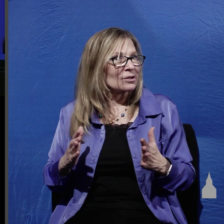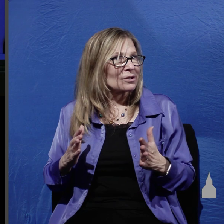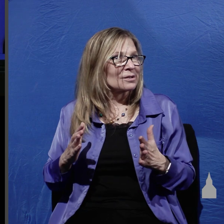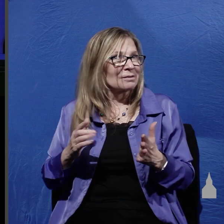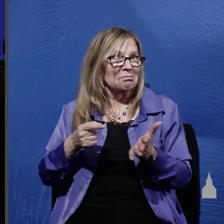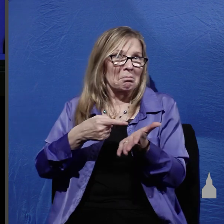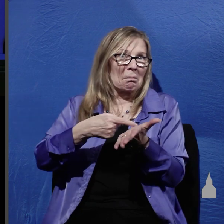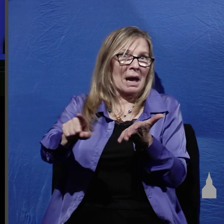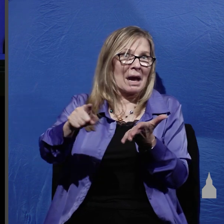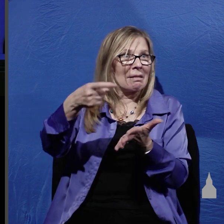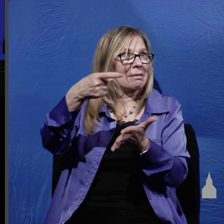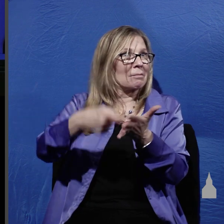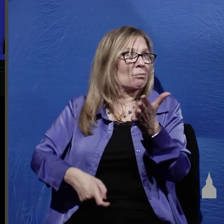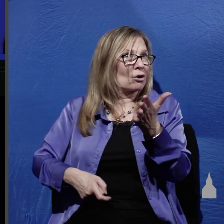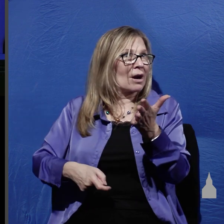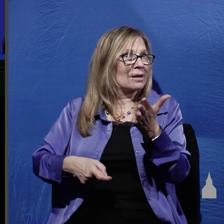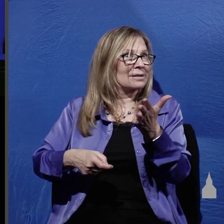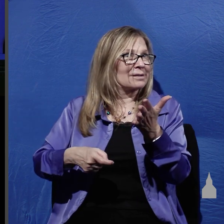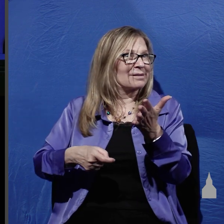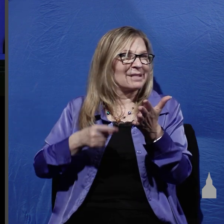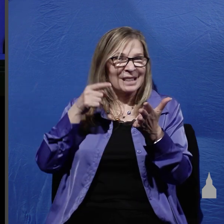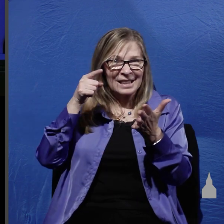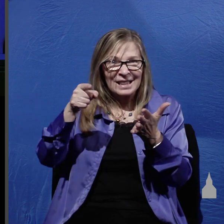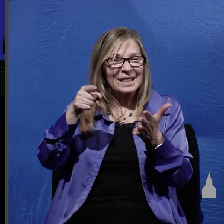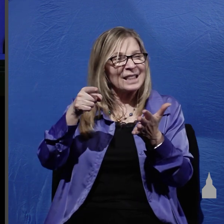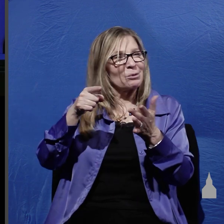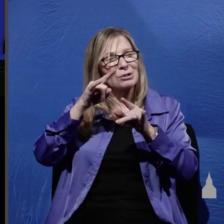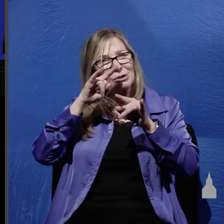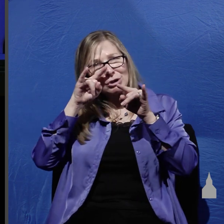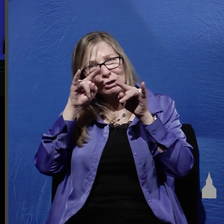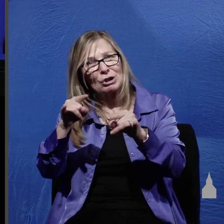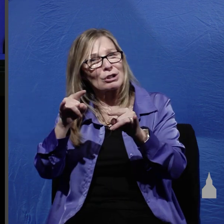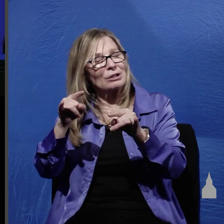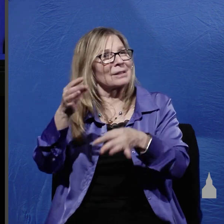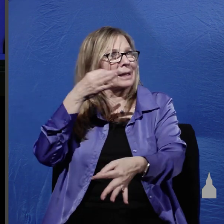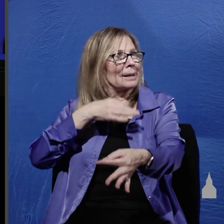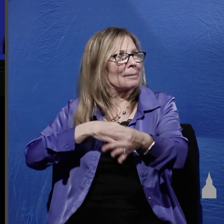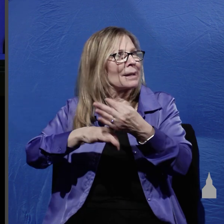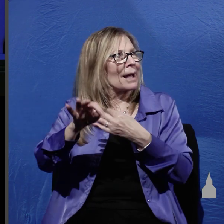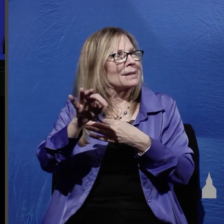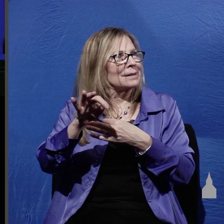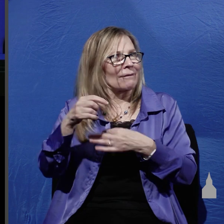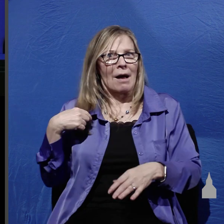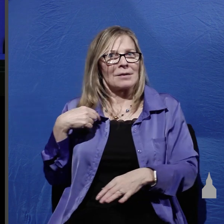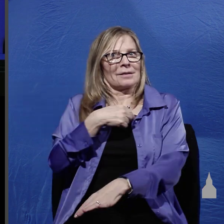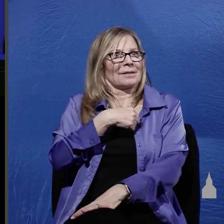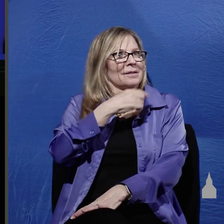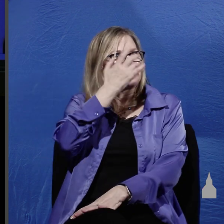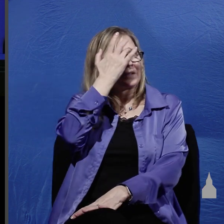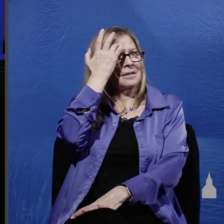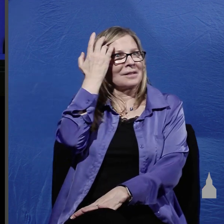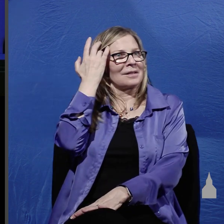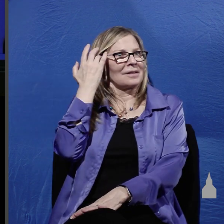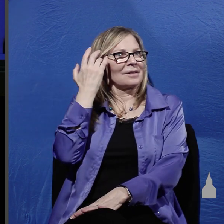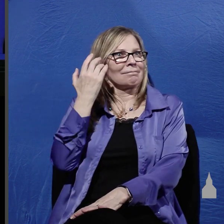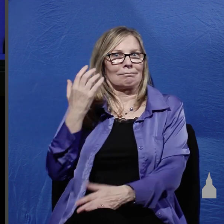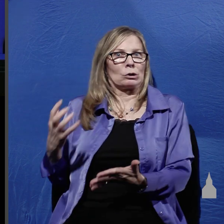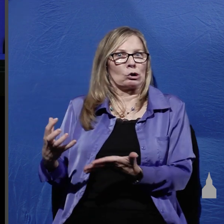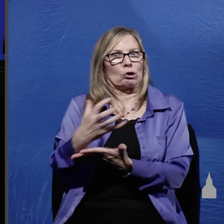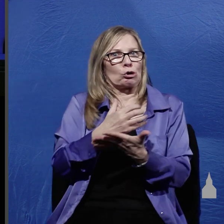the price he was cursed in the place of us who deserve the curse of